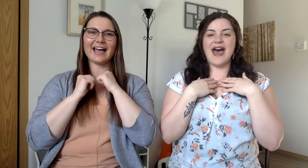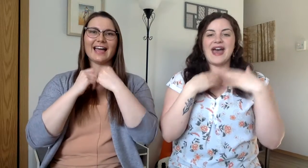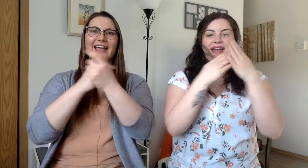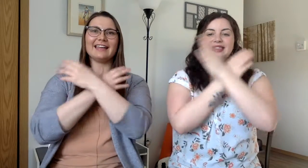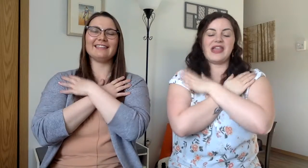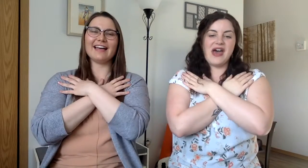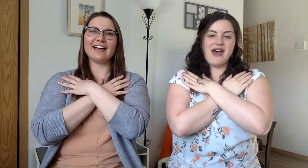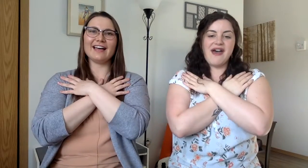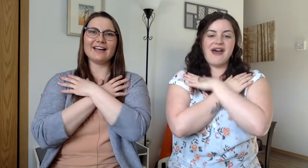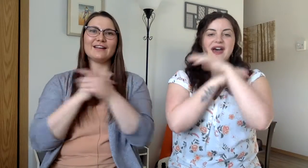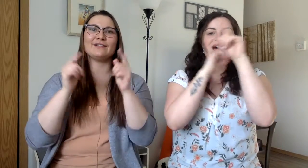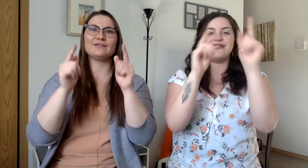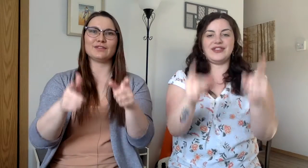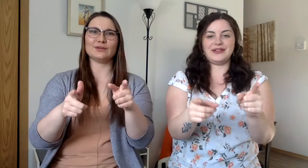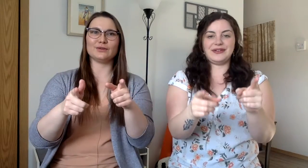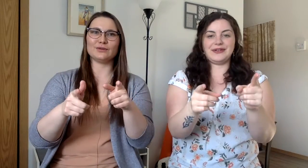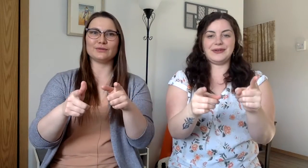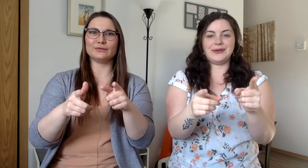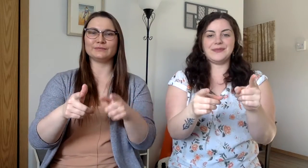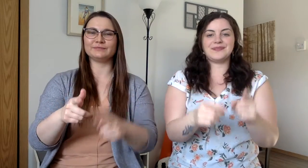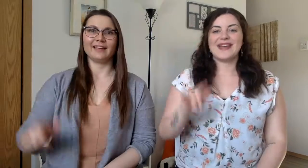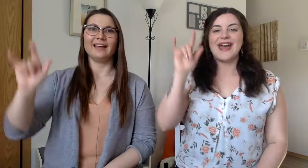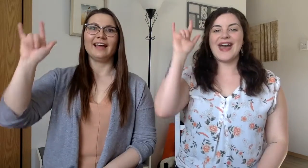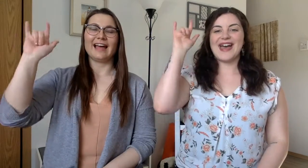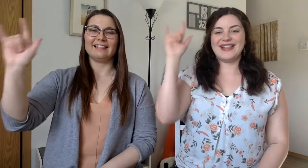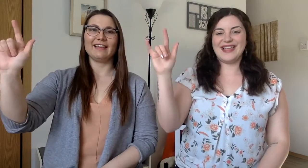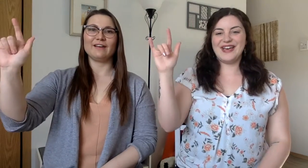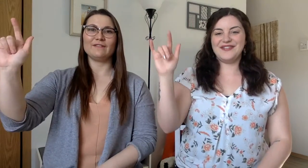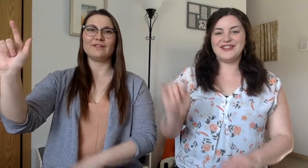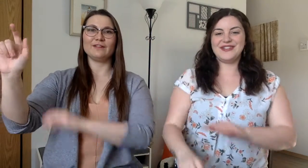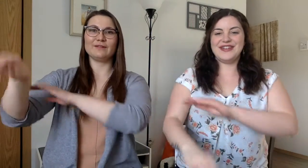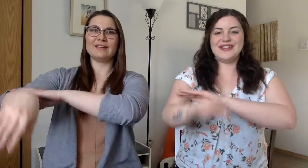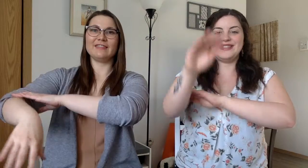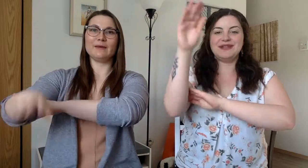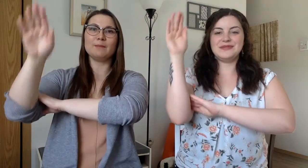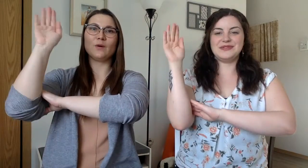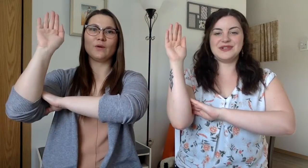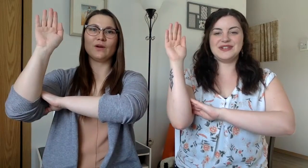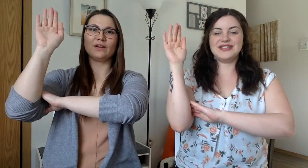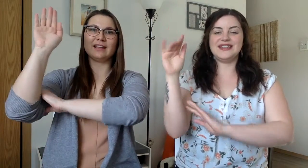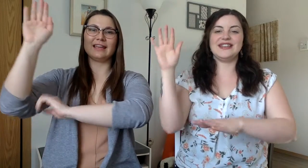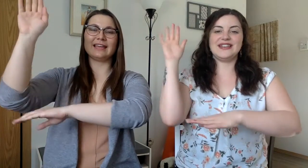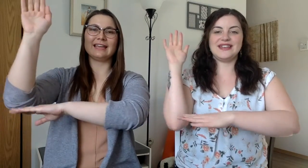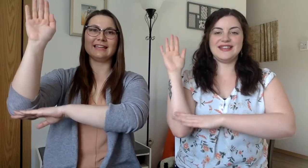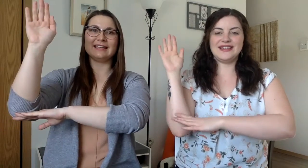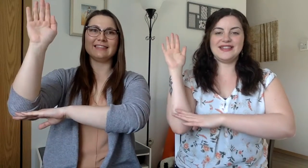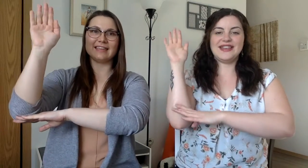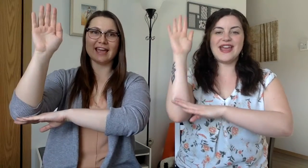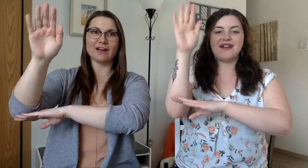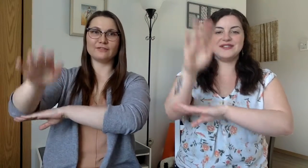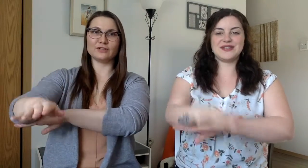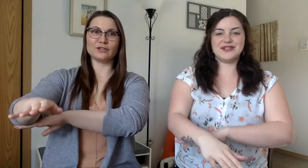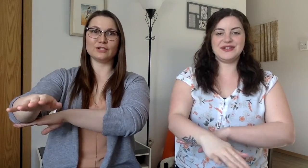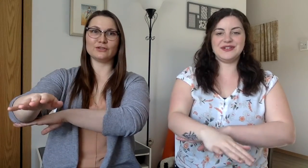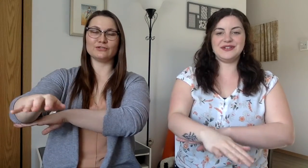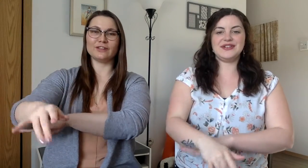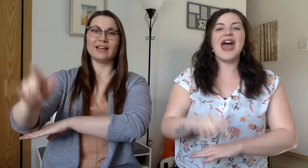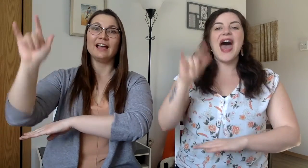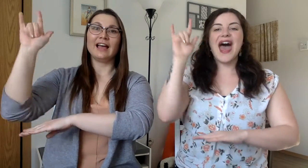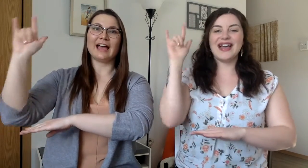love you. I love you in the morning and in the afternoon. I